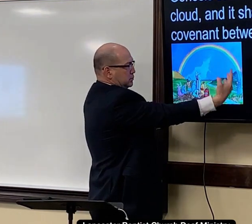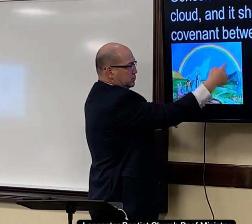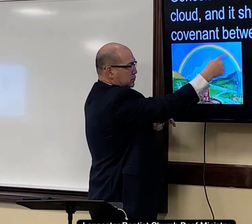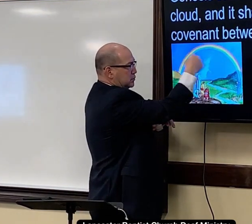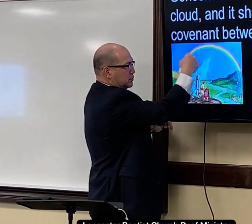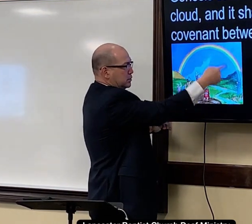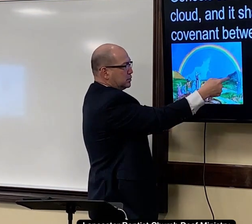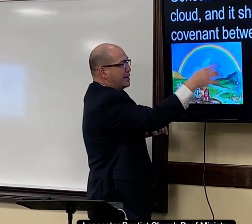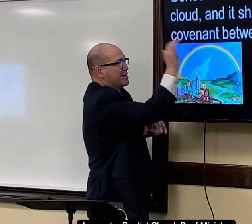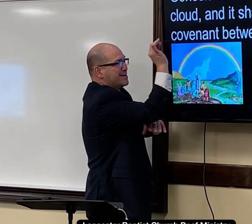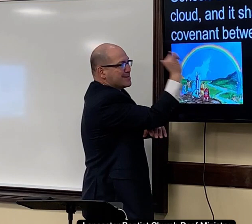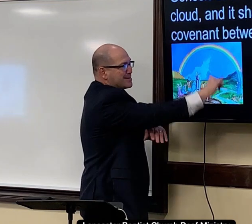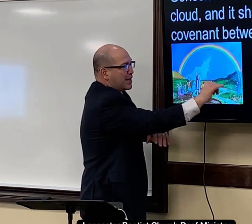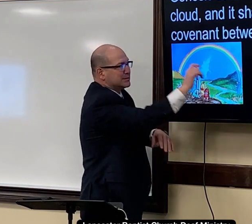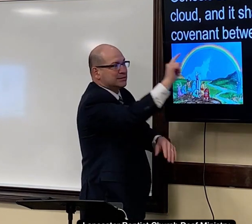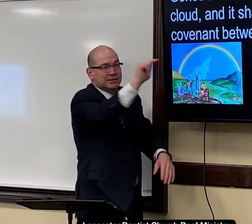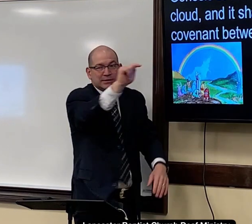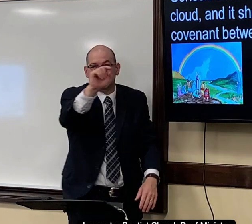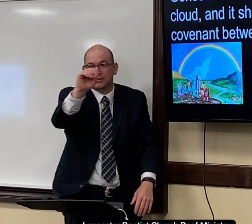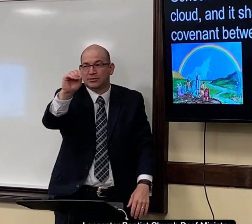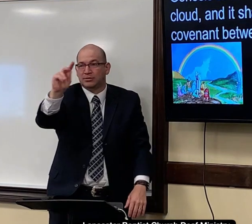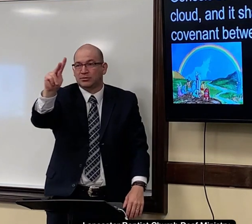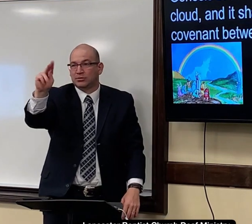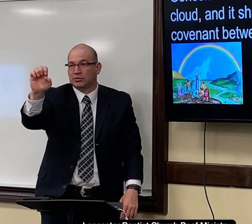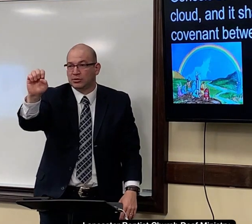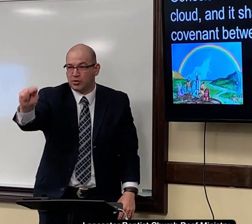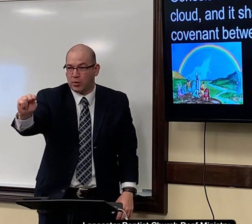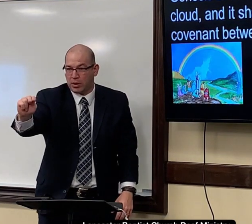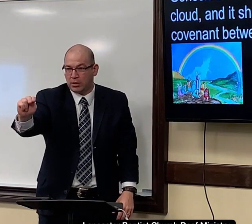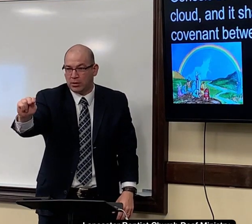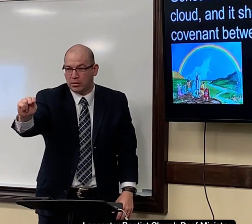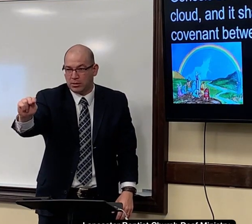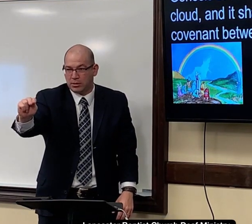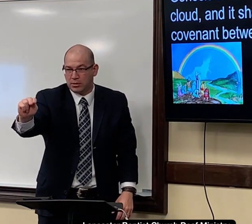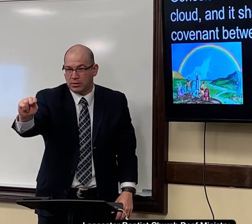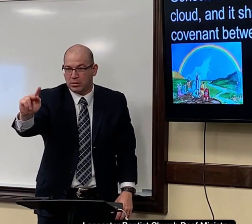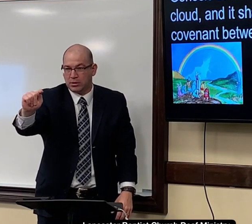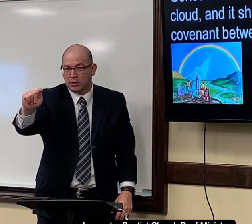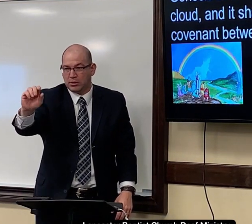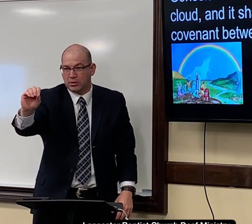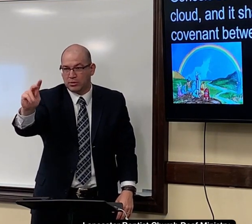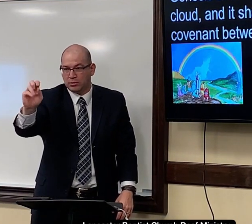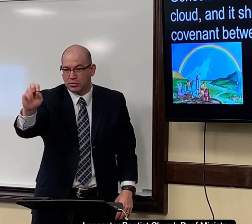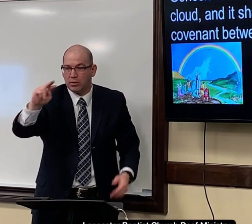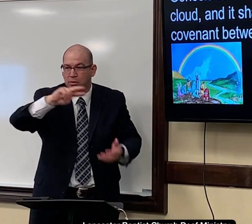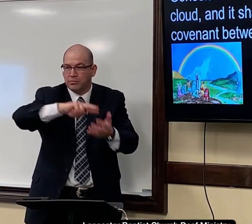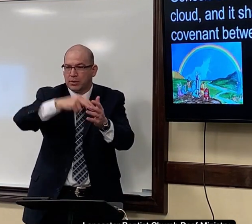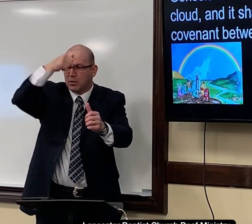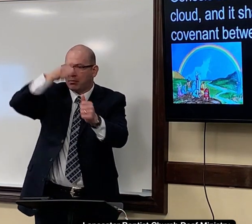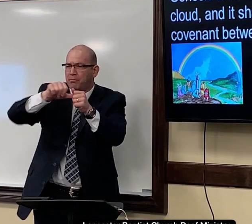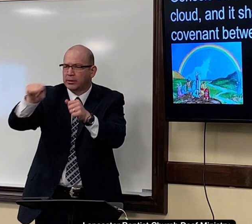see this rainbow here that is a token a token meaning